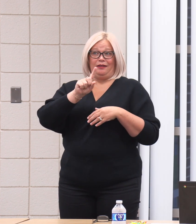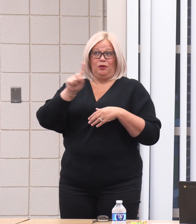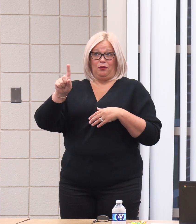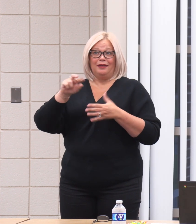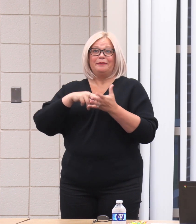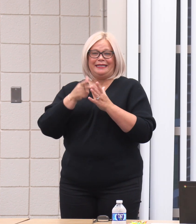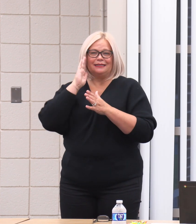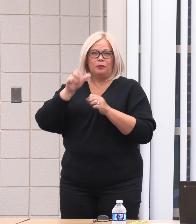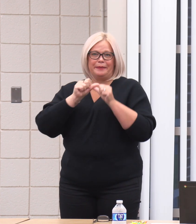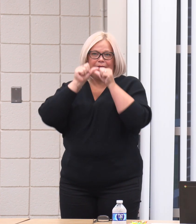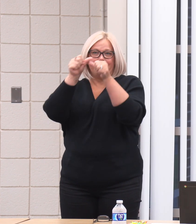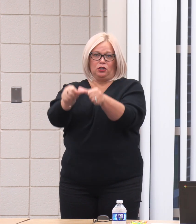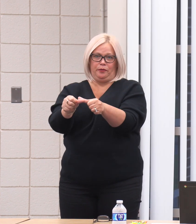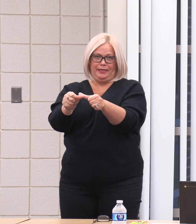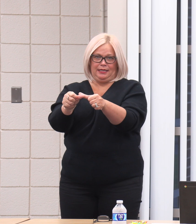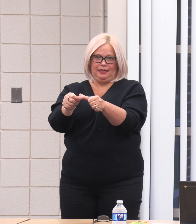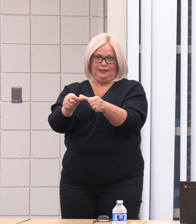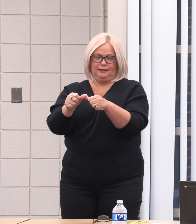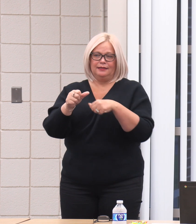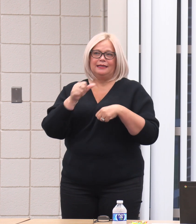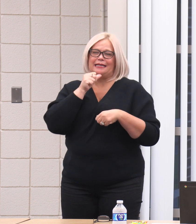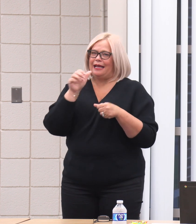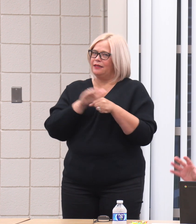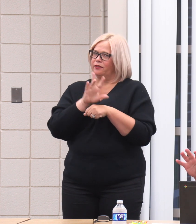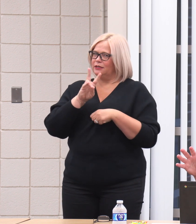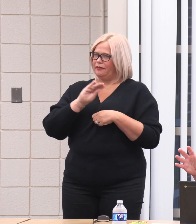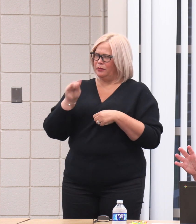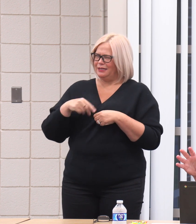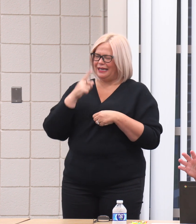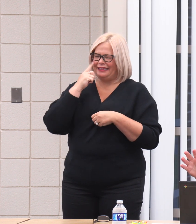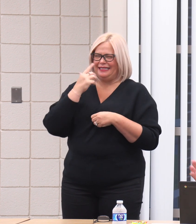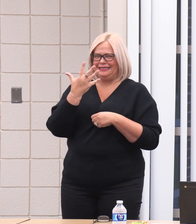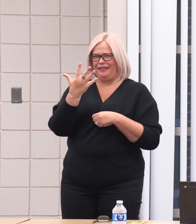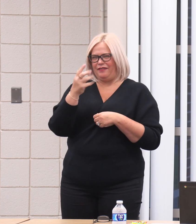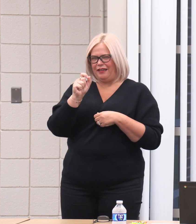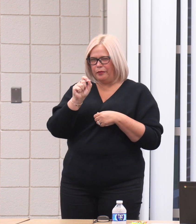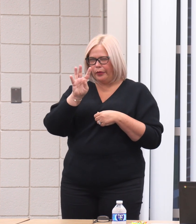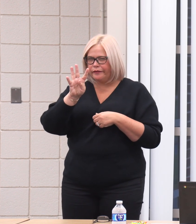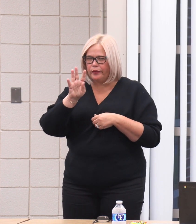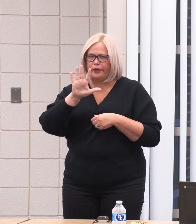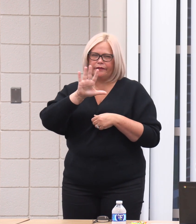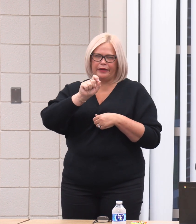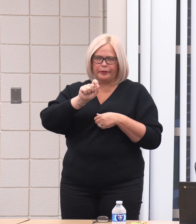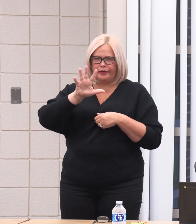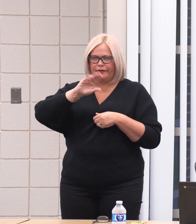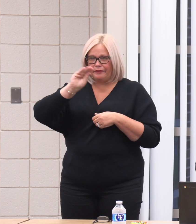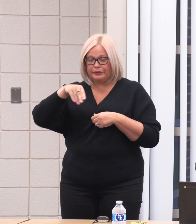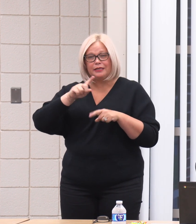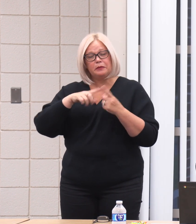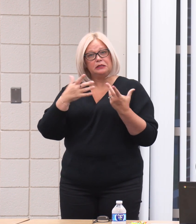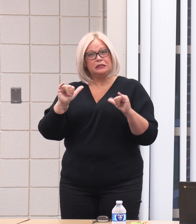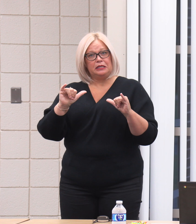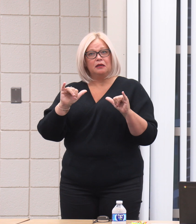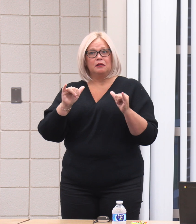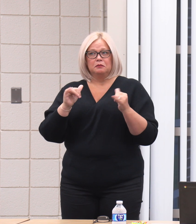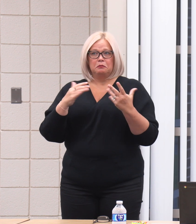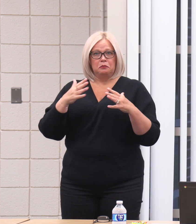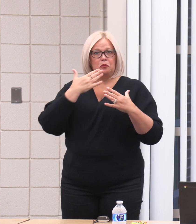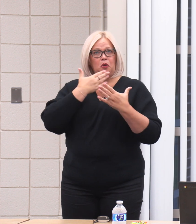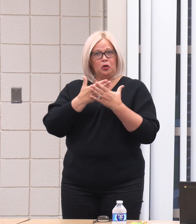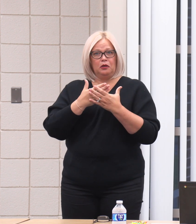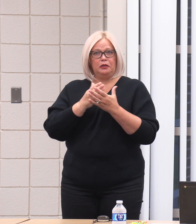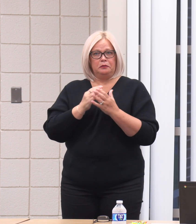permanent thing. It's not the full 7%, it's like 5.5%, but it's still a pretty nice significant